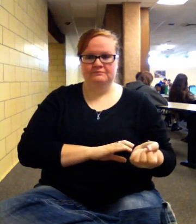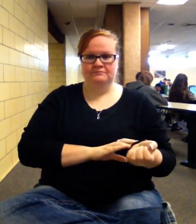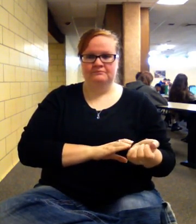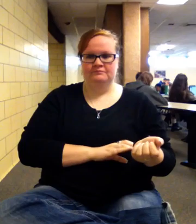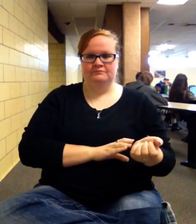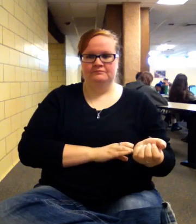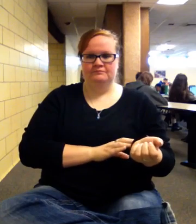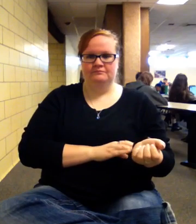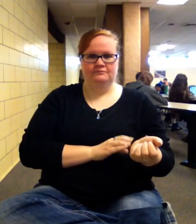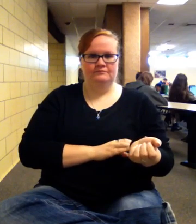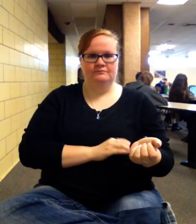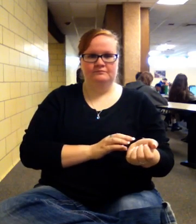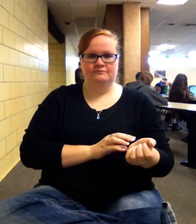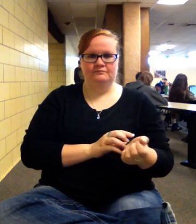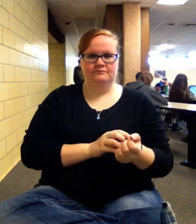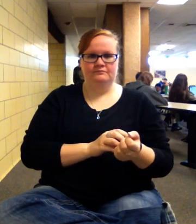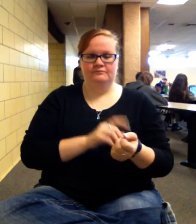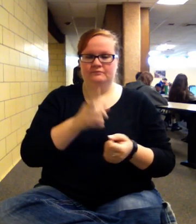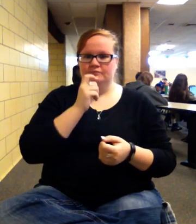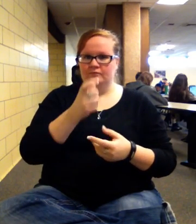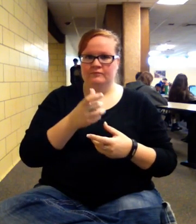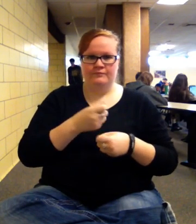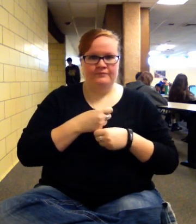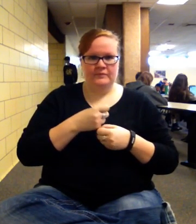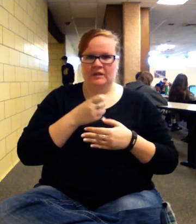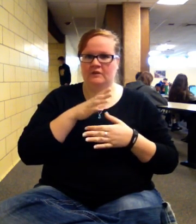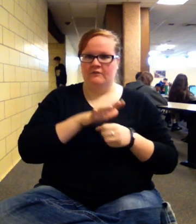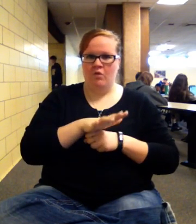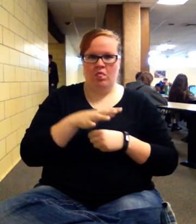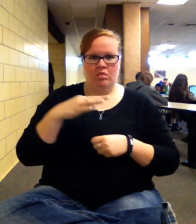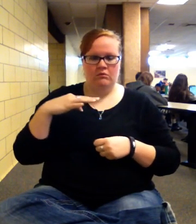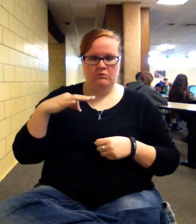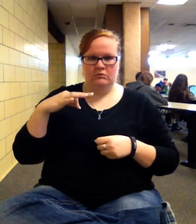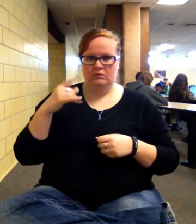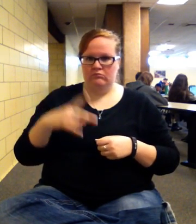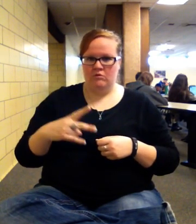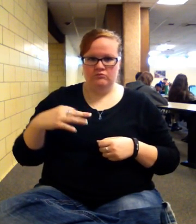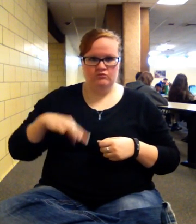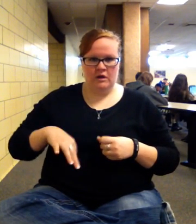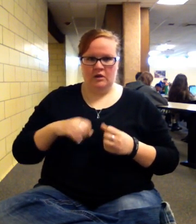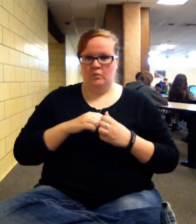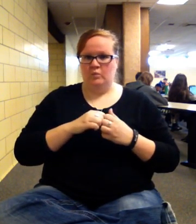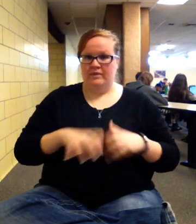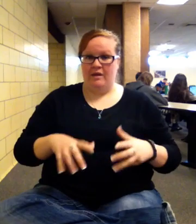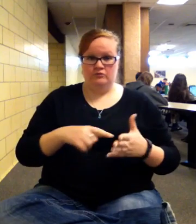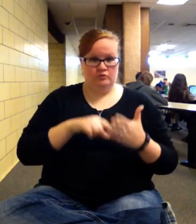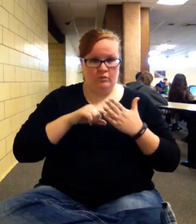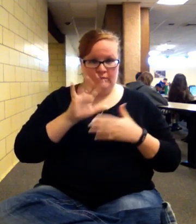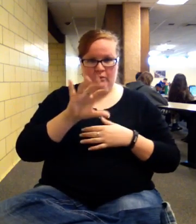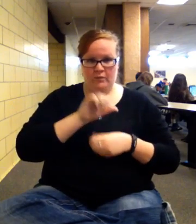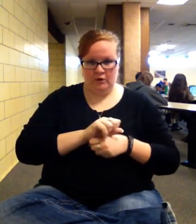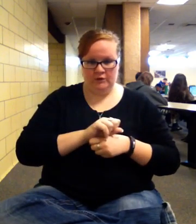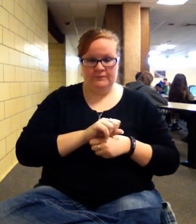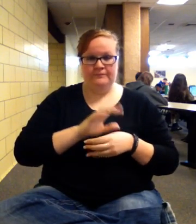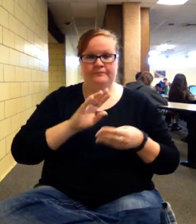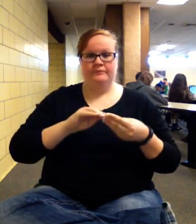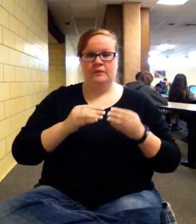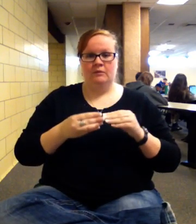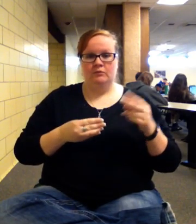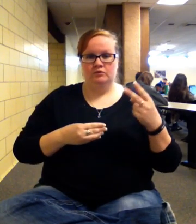So you won't get full or partial credit without showing me your work on those. So then for number two, the way I got the second time